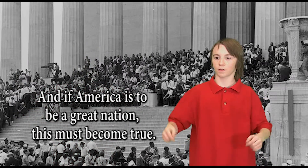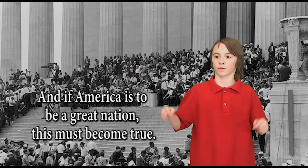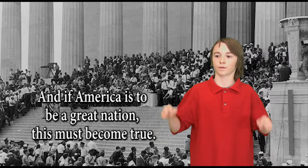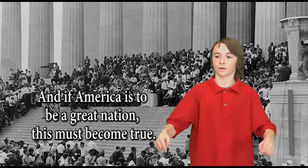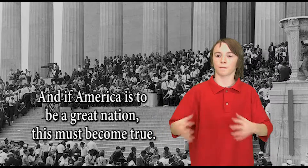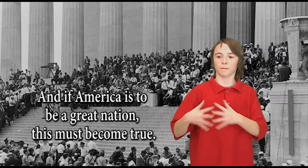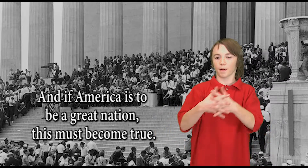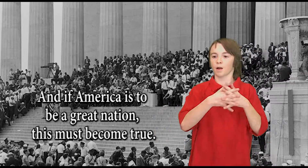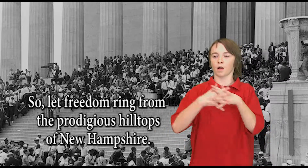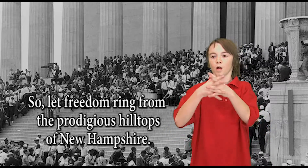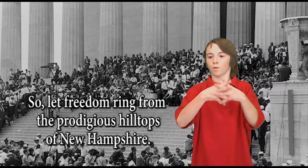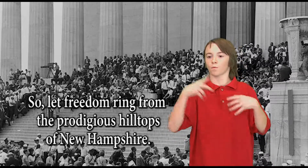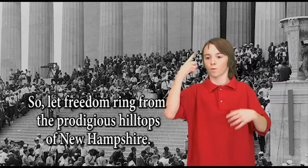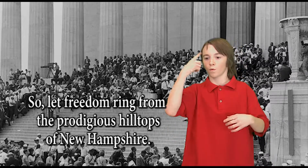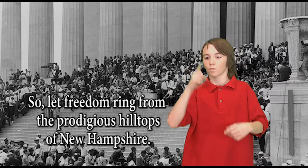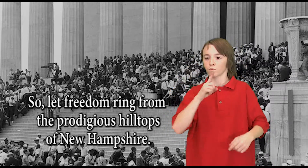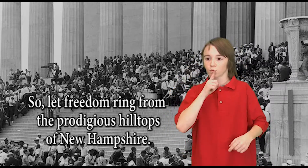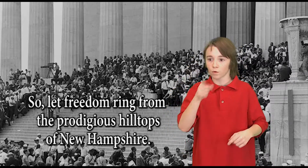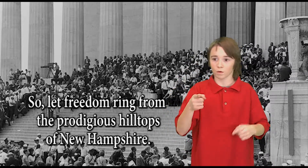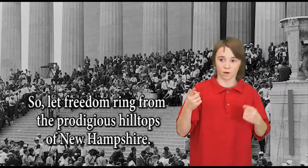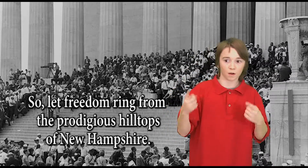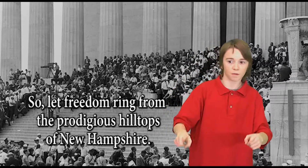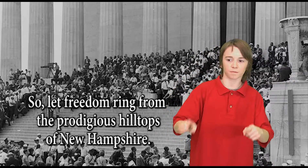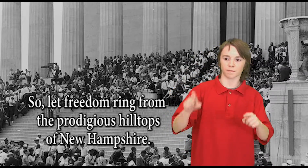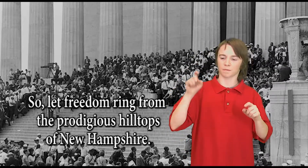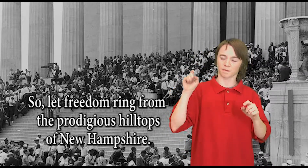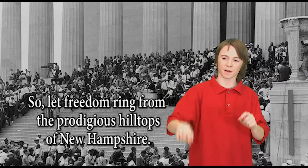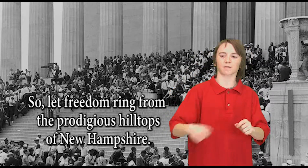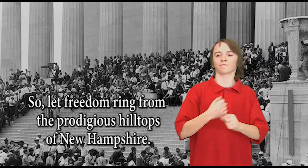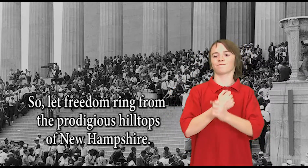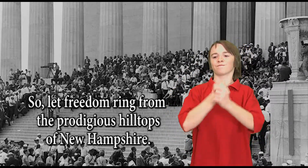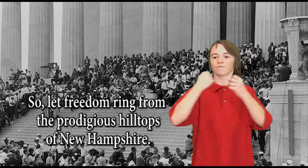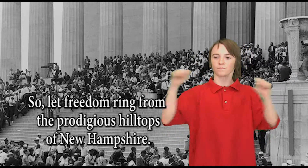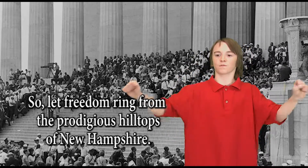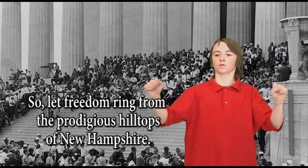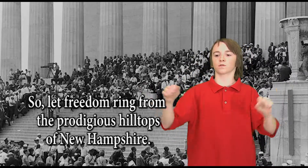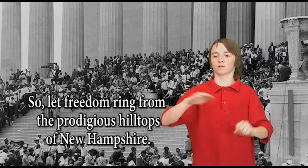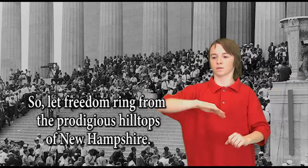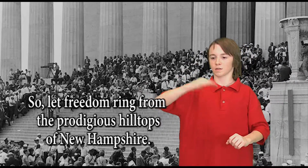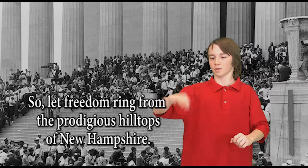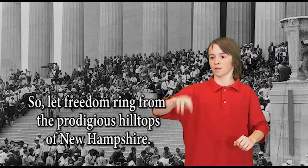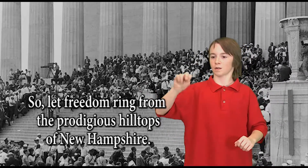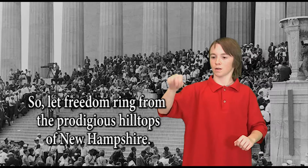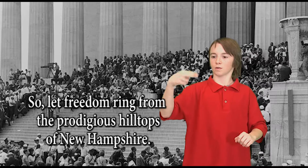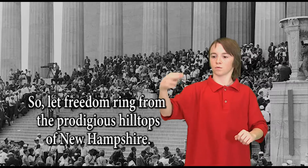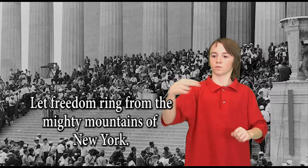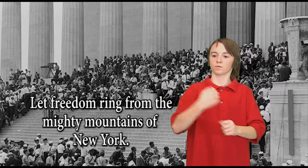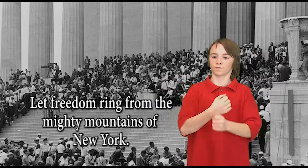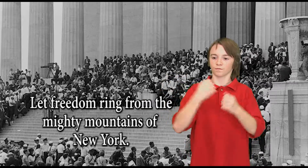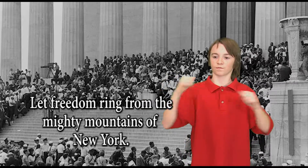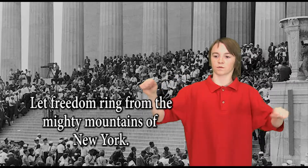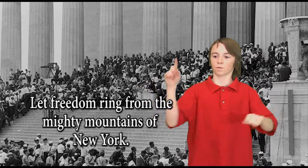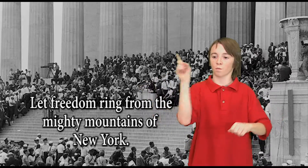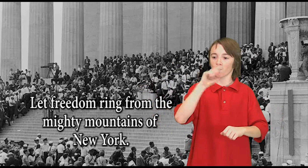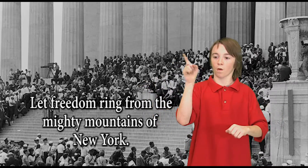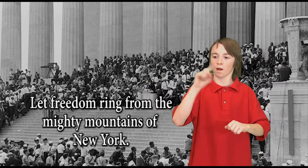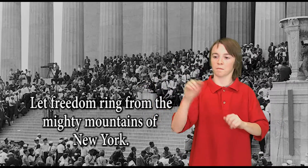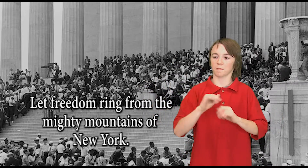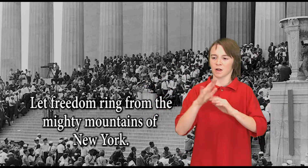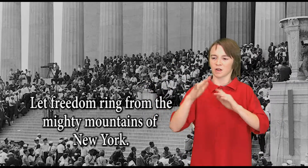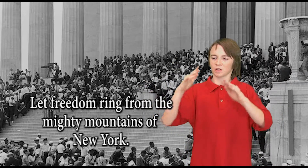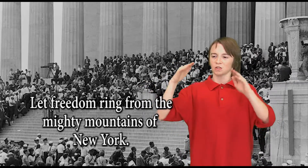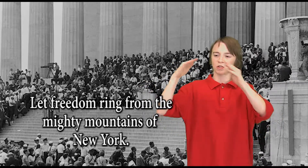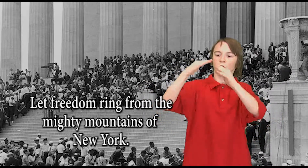true. And so let freedom ring. From the prodigious hilltops of New Hampshire, let freedom ring.